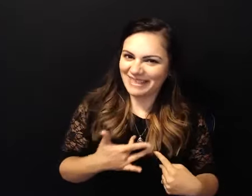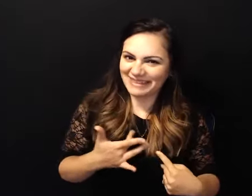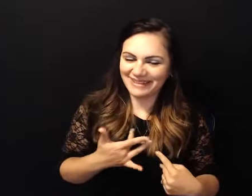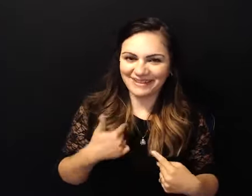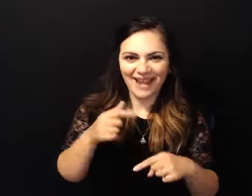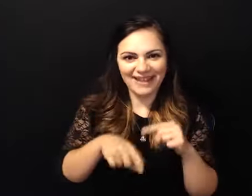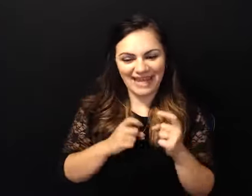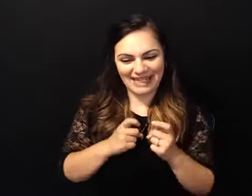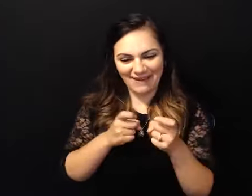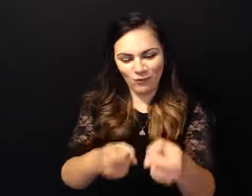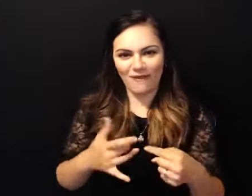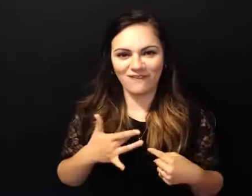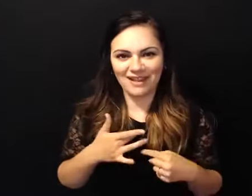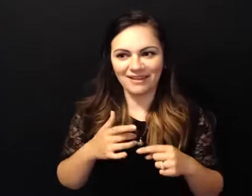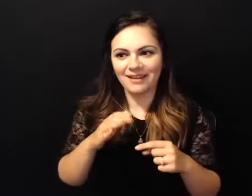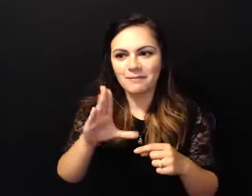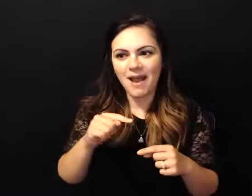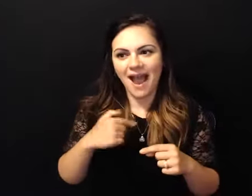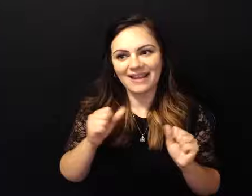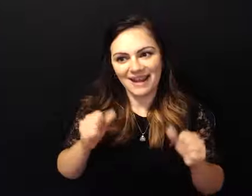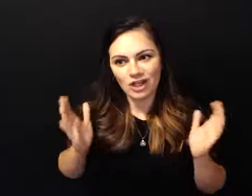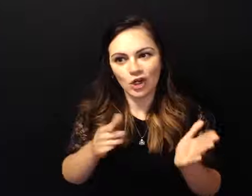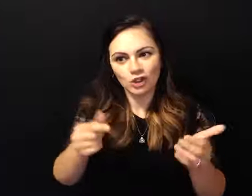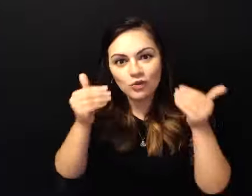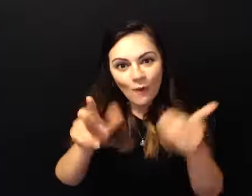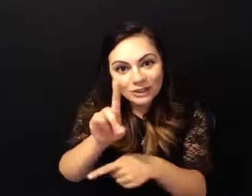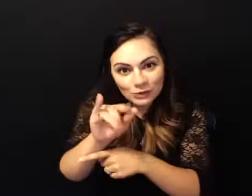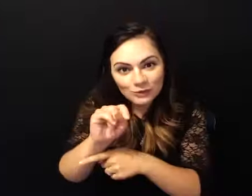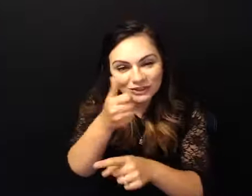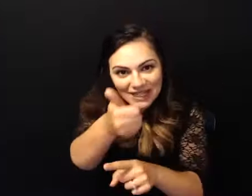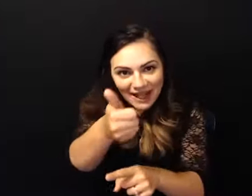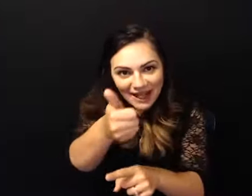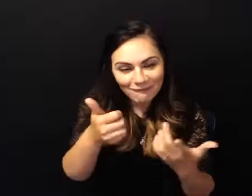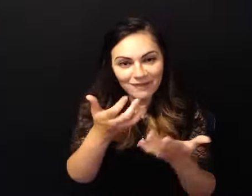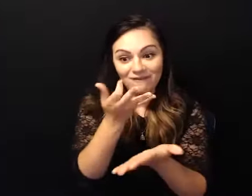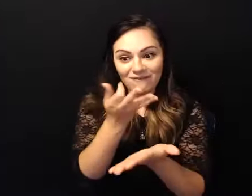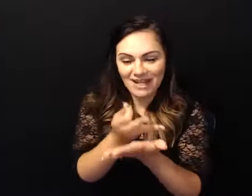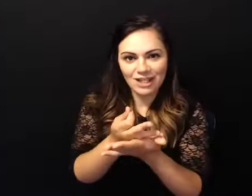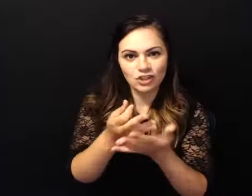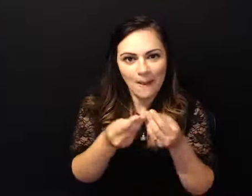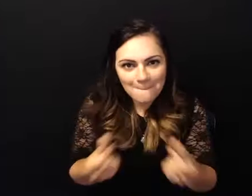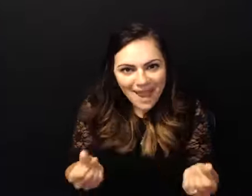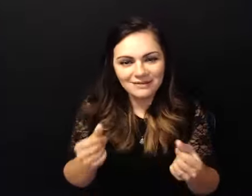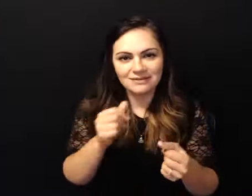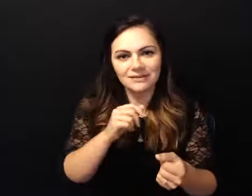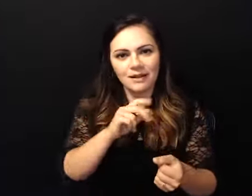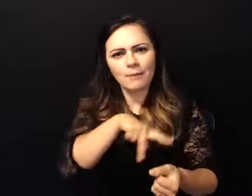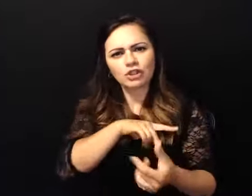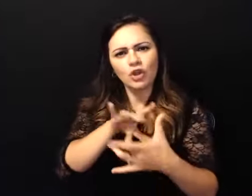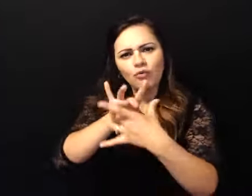it make that amends you know make that financial amends make those personal amends to people and when you do the results are just unbelievable